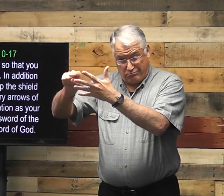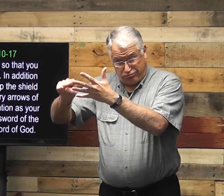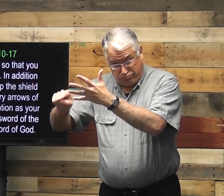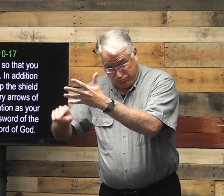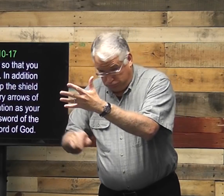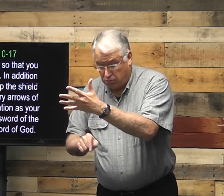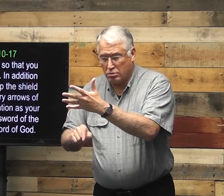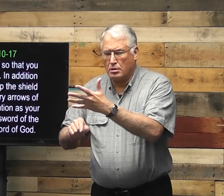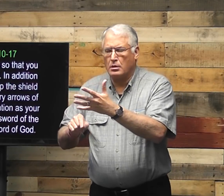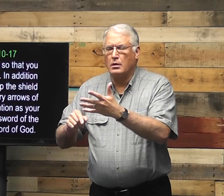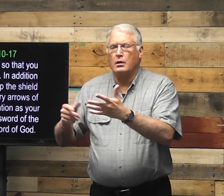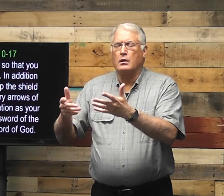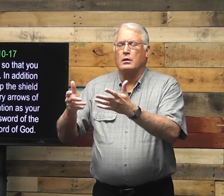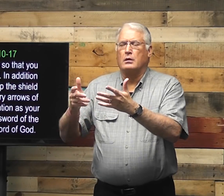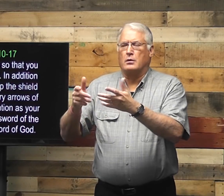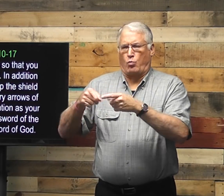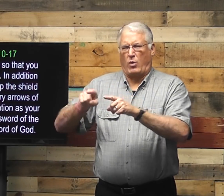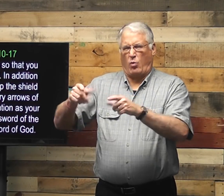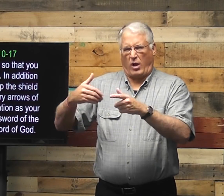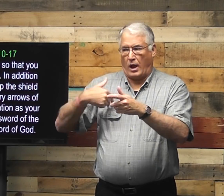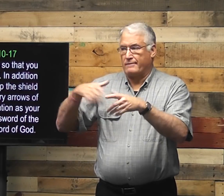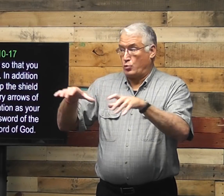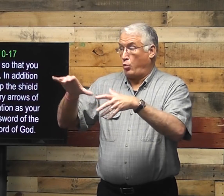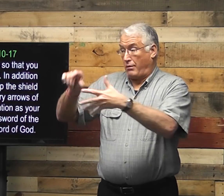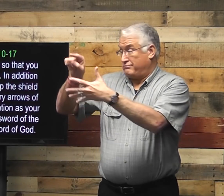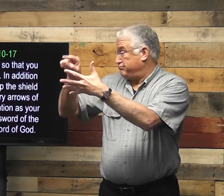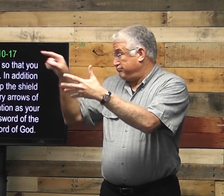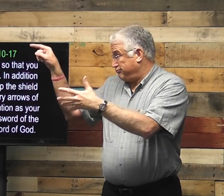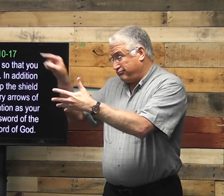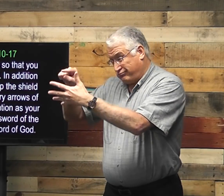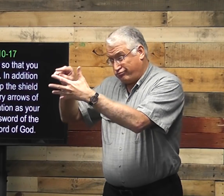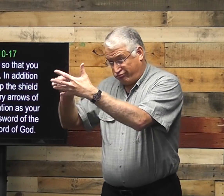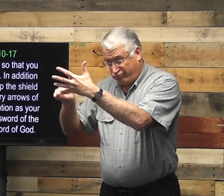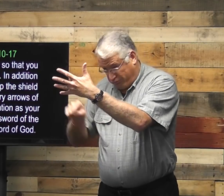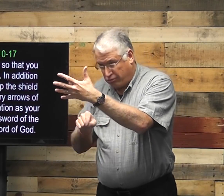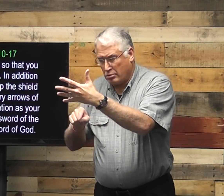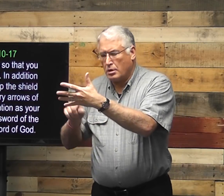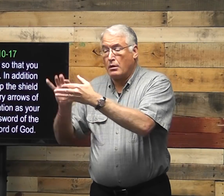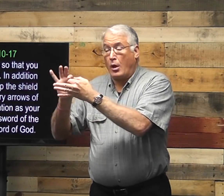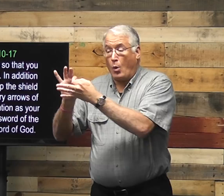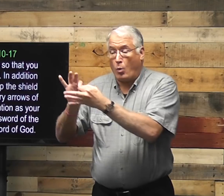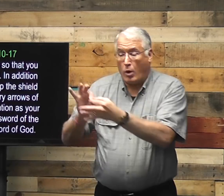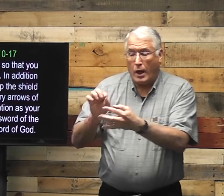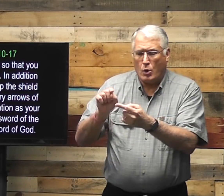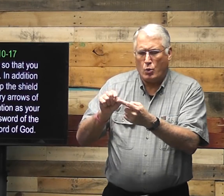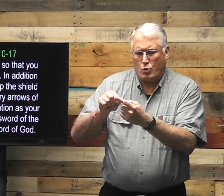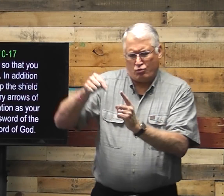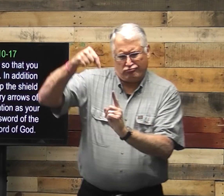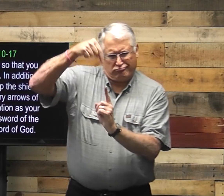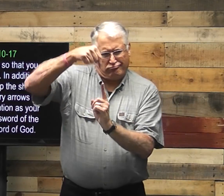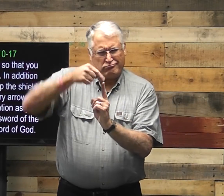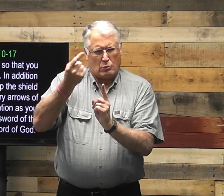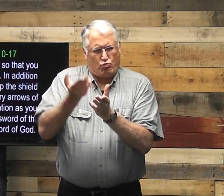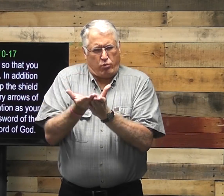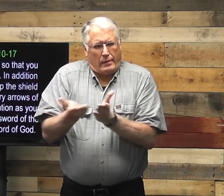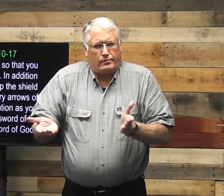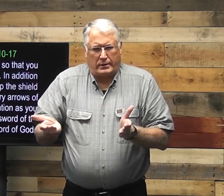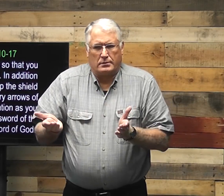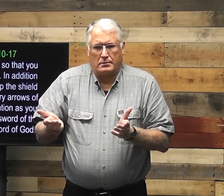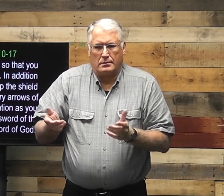peace. All these things that we have are related to one thing